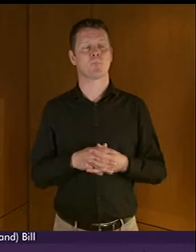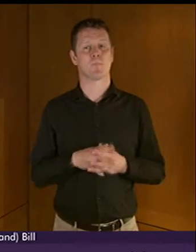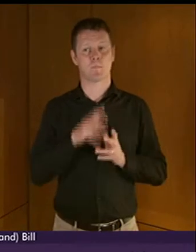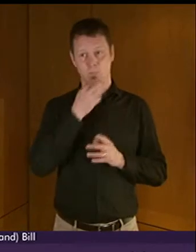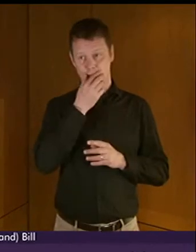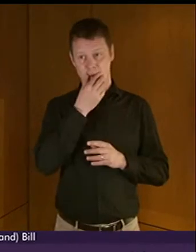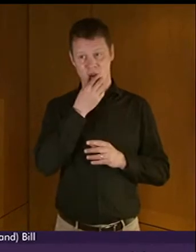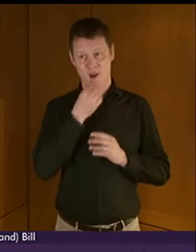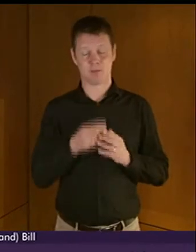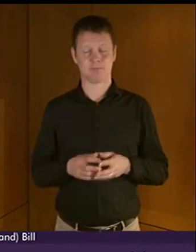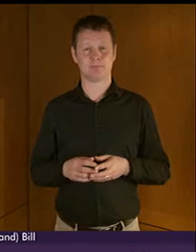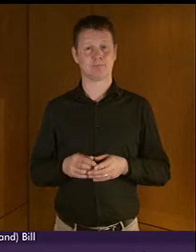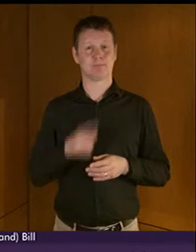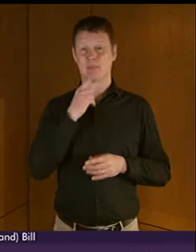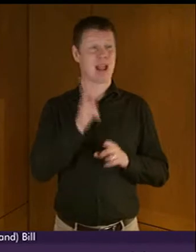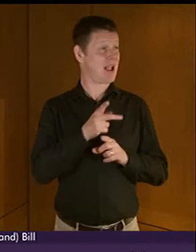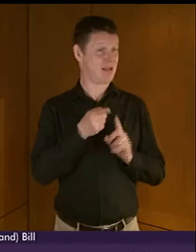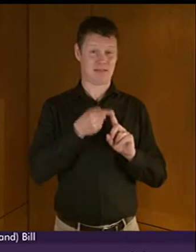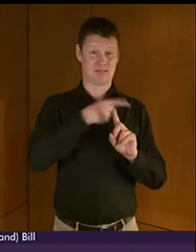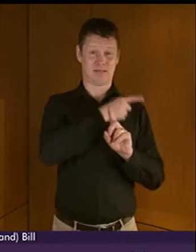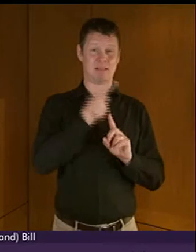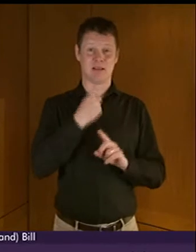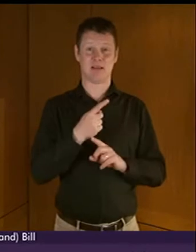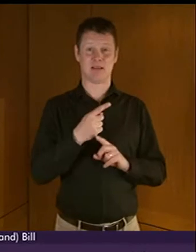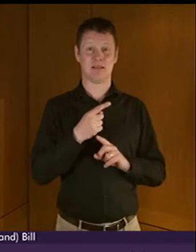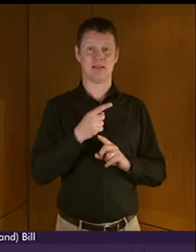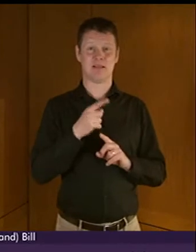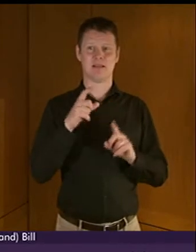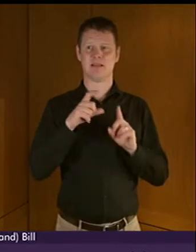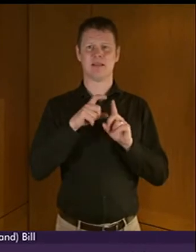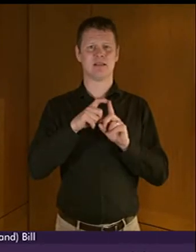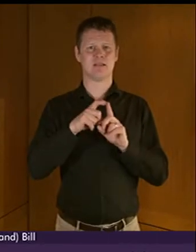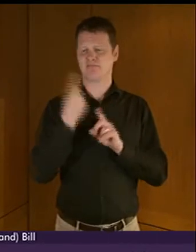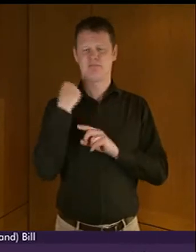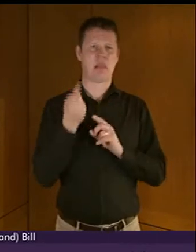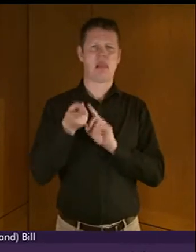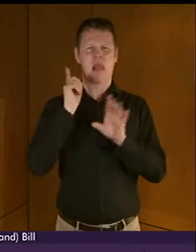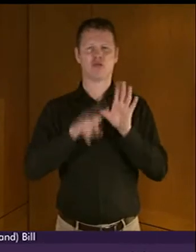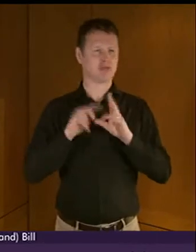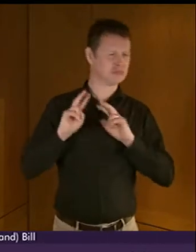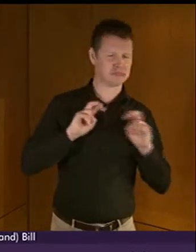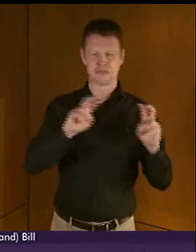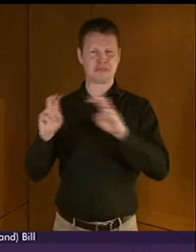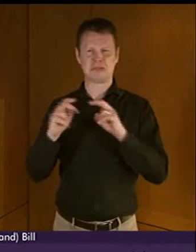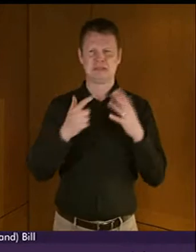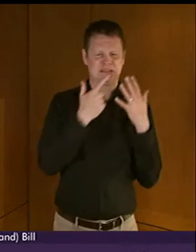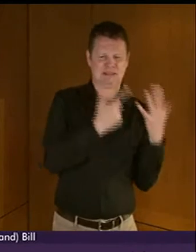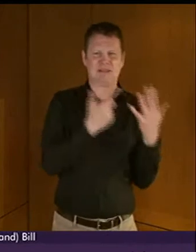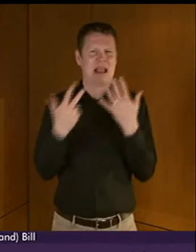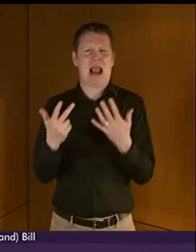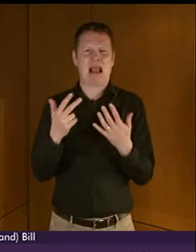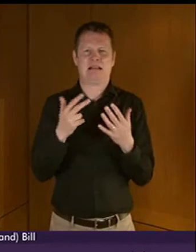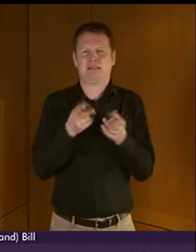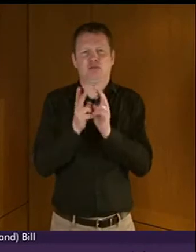others have said, in December 2014, there were 78 sign language interpreters registered with SALSI